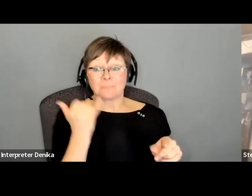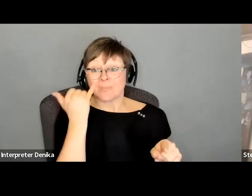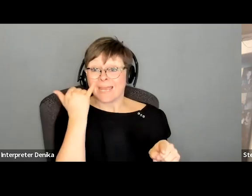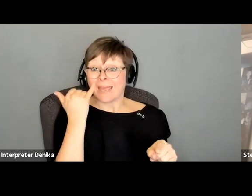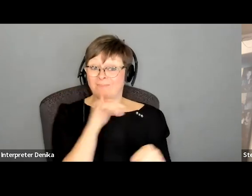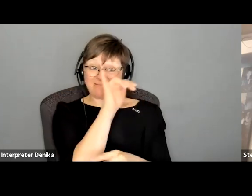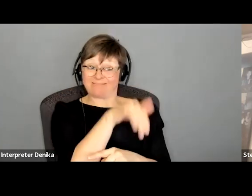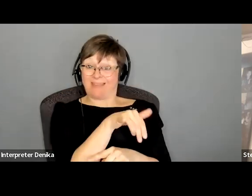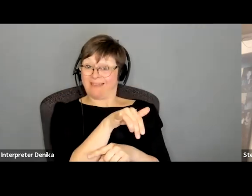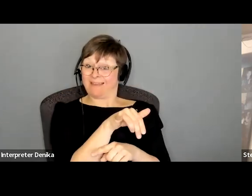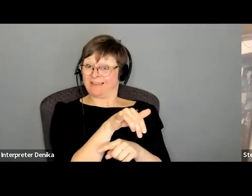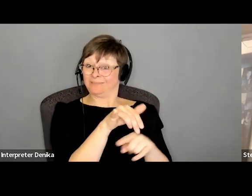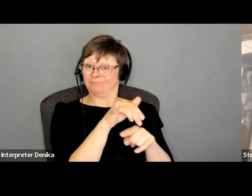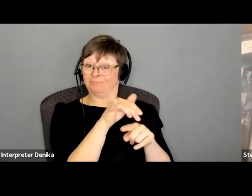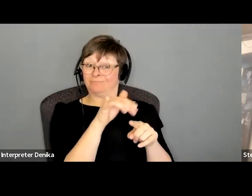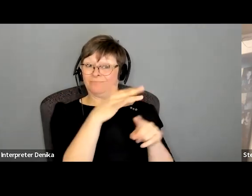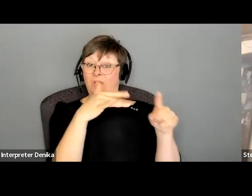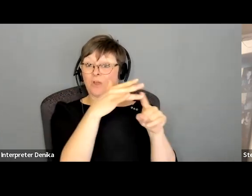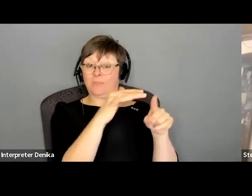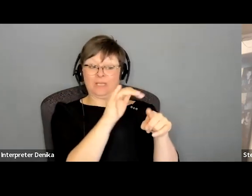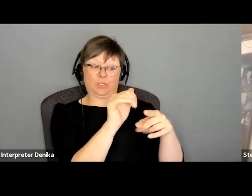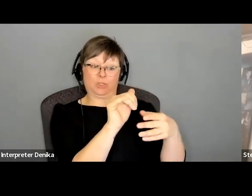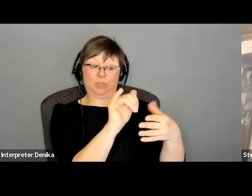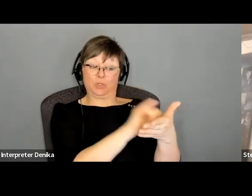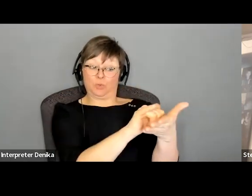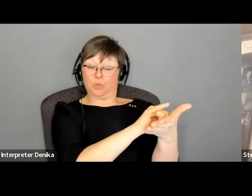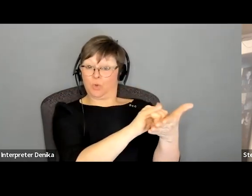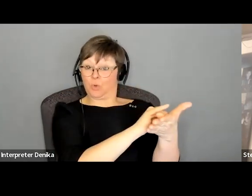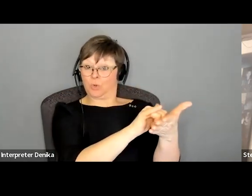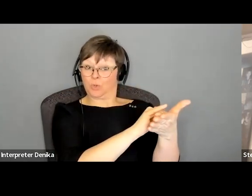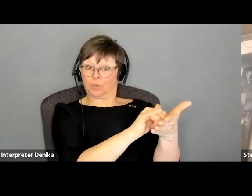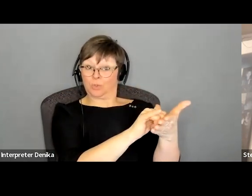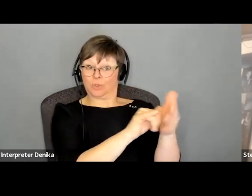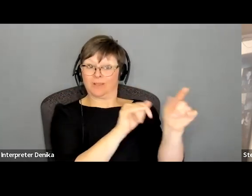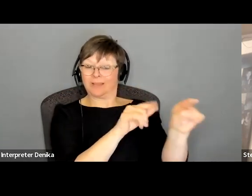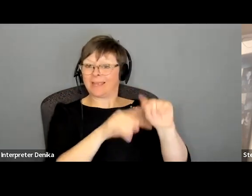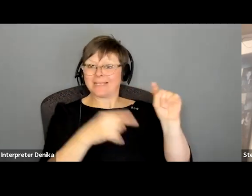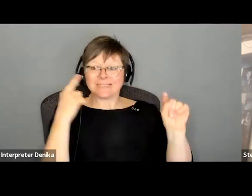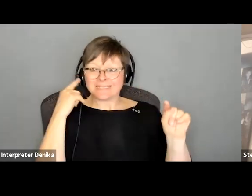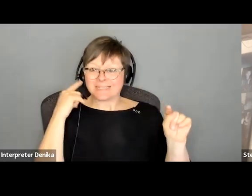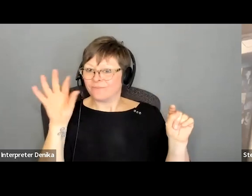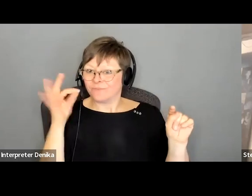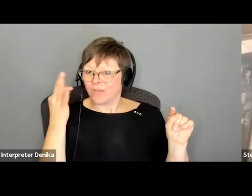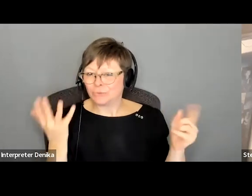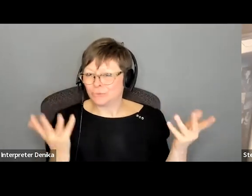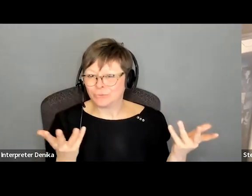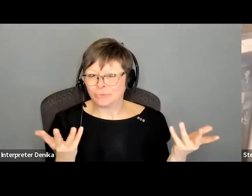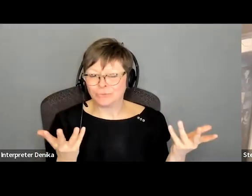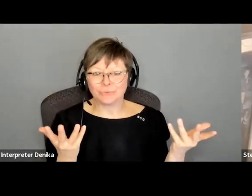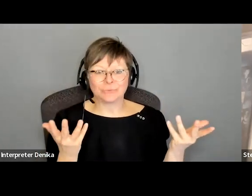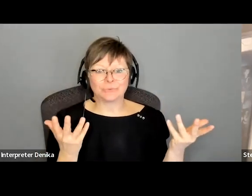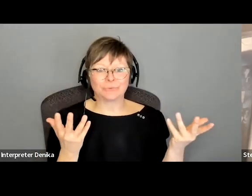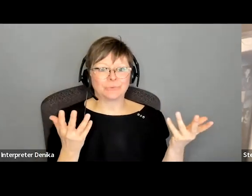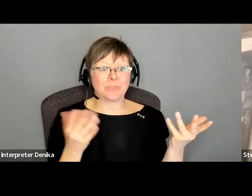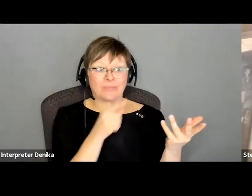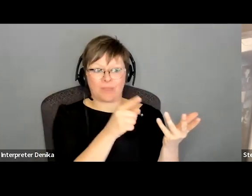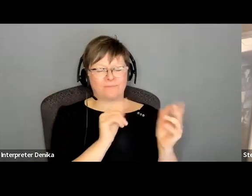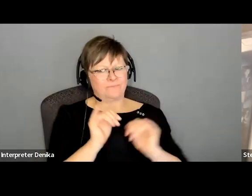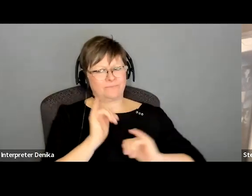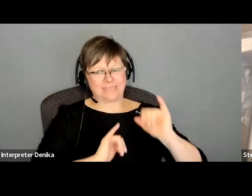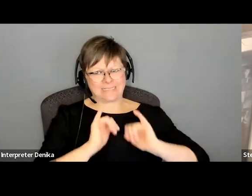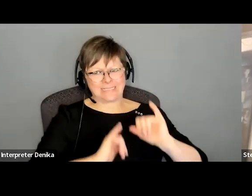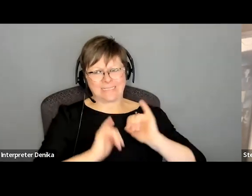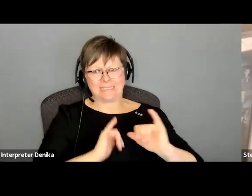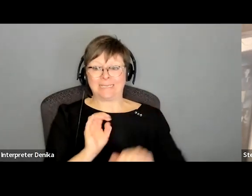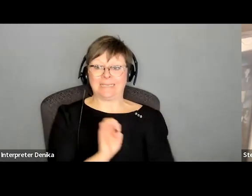and the character cannot be french or sound french in the way hey they're even particular about east coast